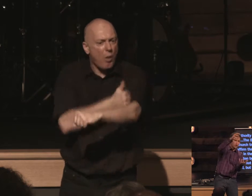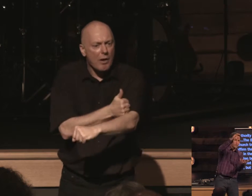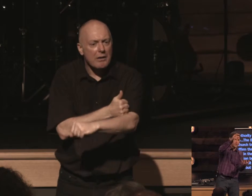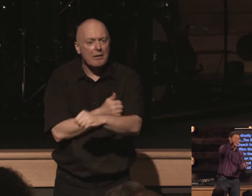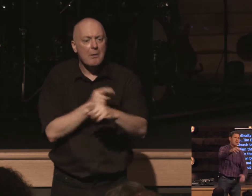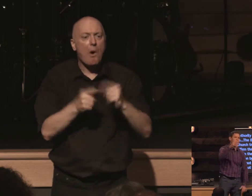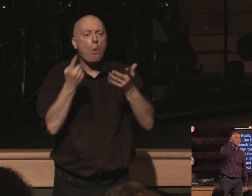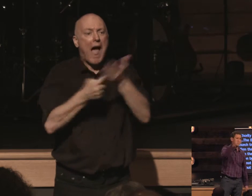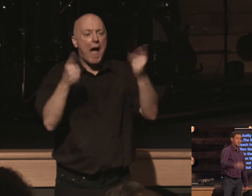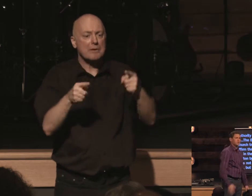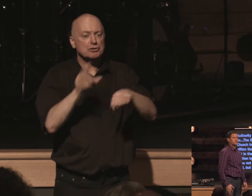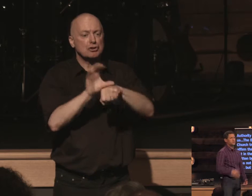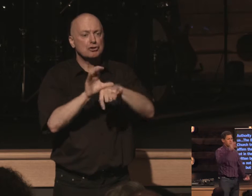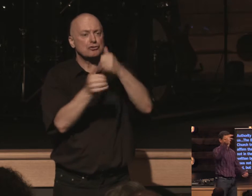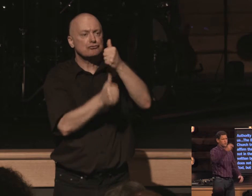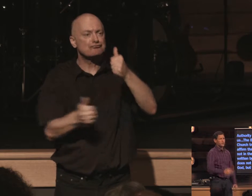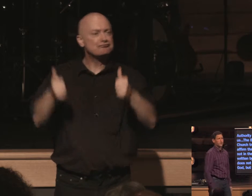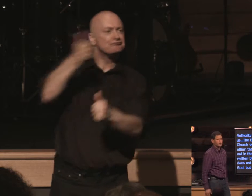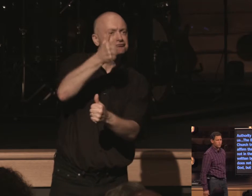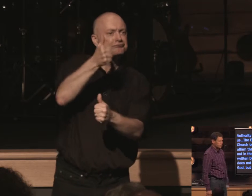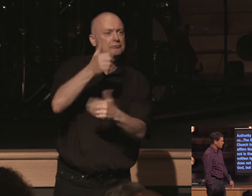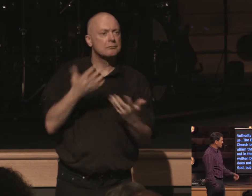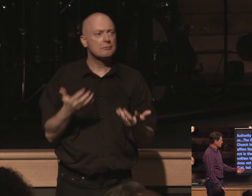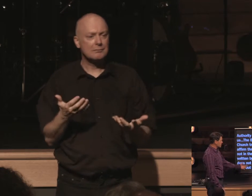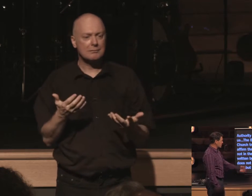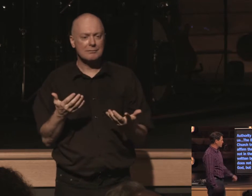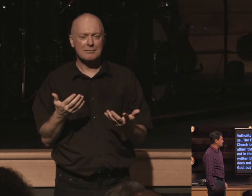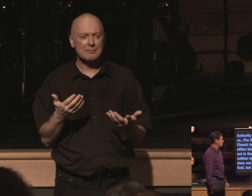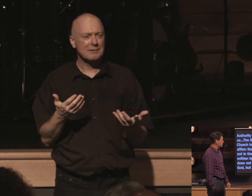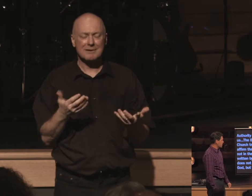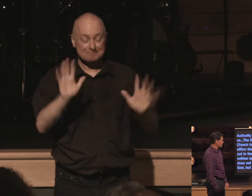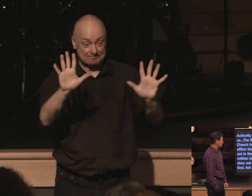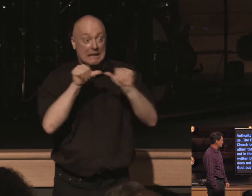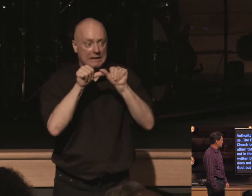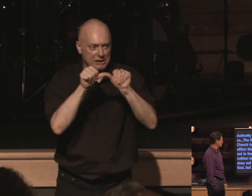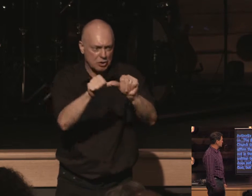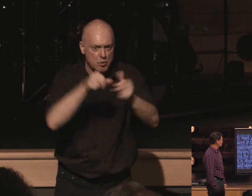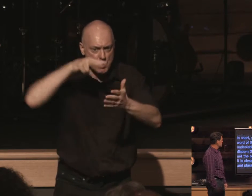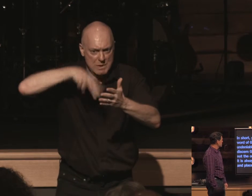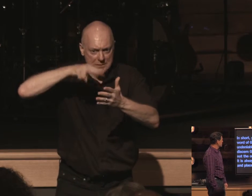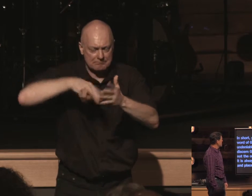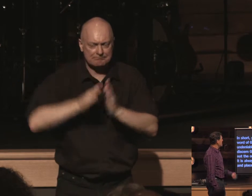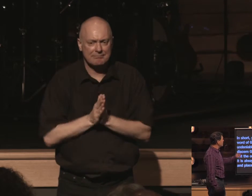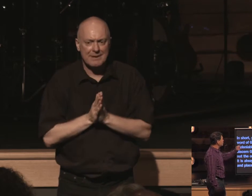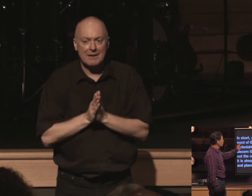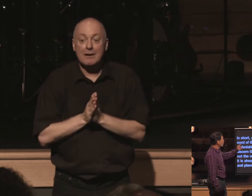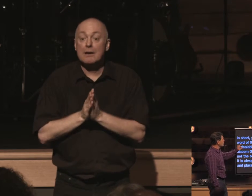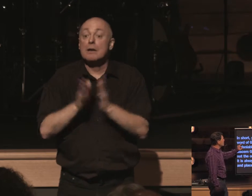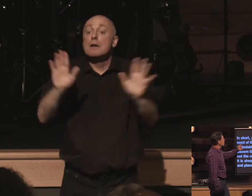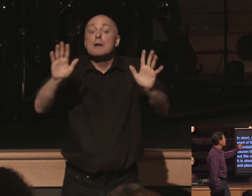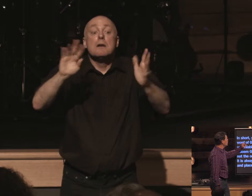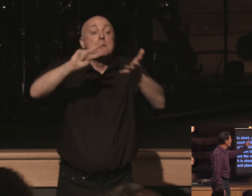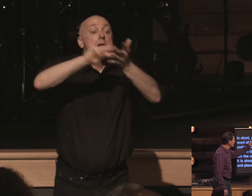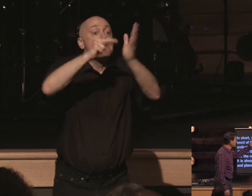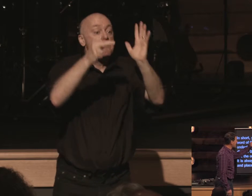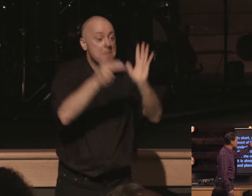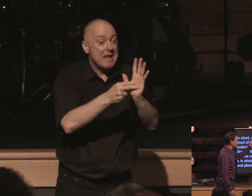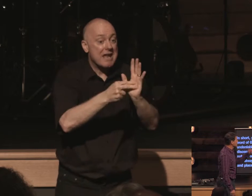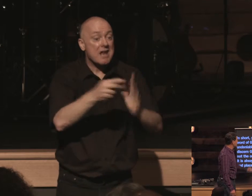servant of the authority to the authority of god's word the statement continues on it says this in short we now are left